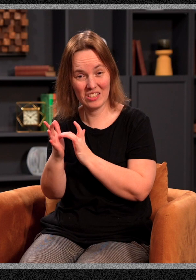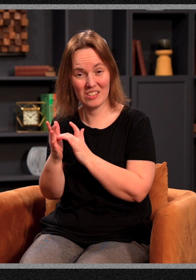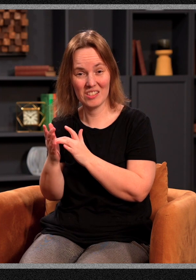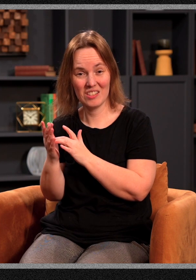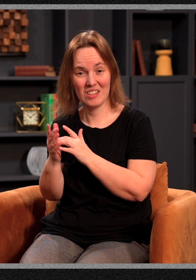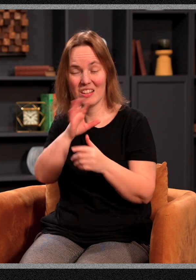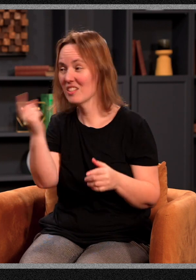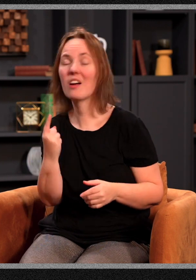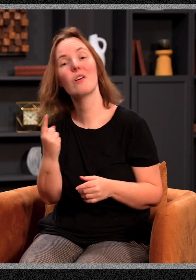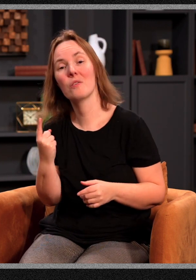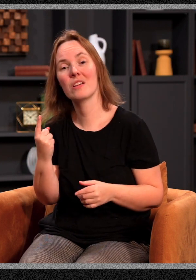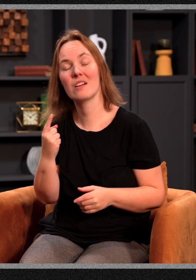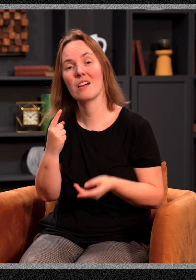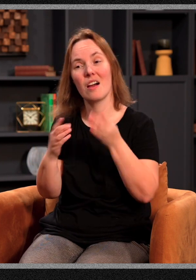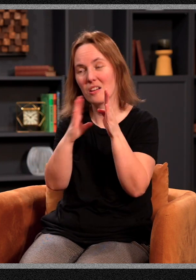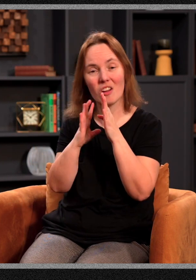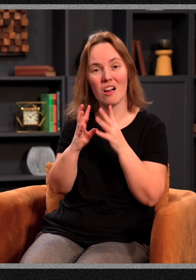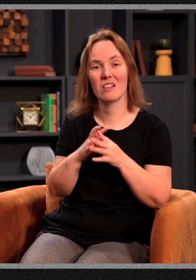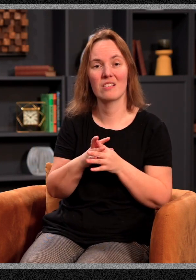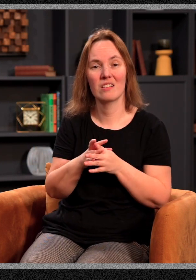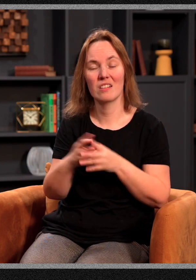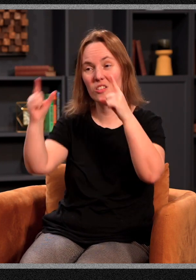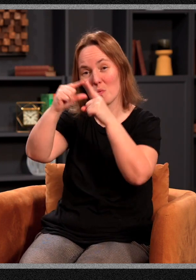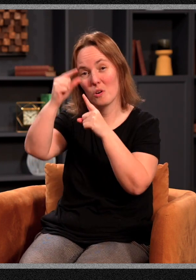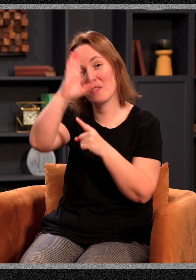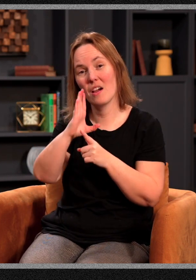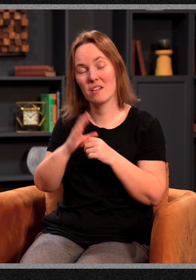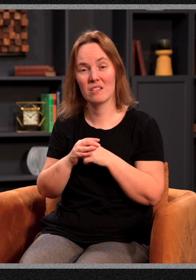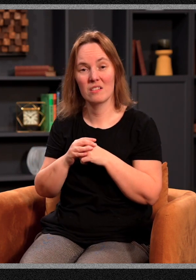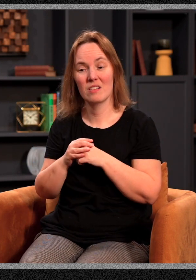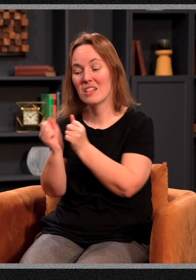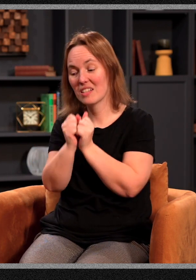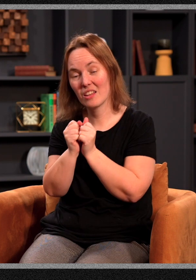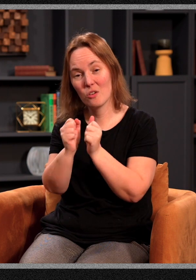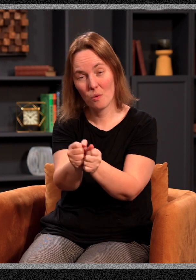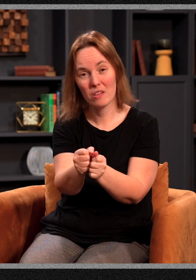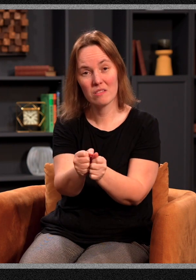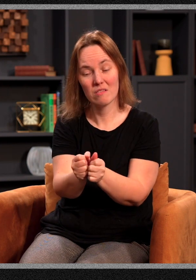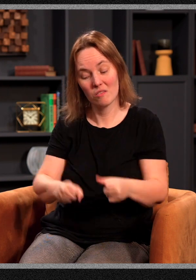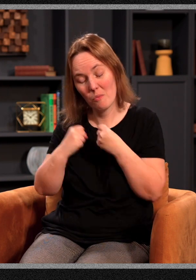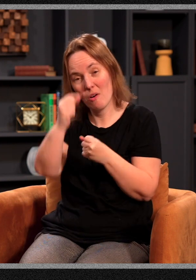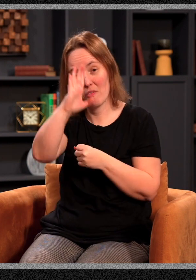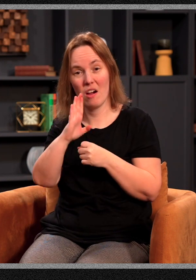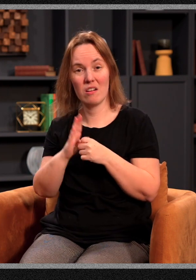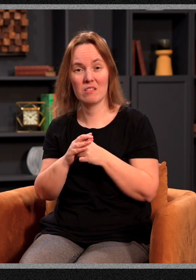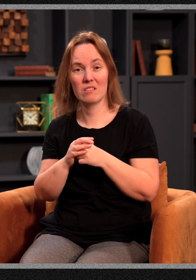Jesus, it's not just a matter of talk. It is the word of God together with the power of God.